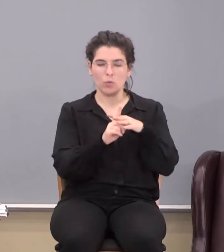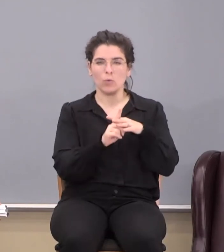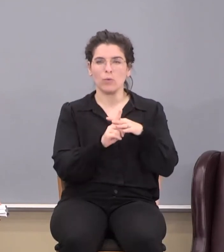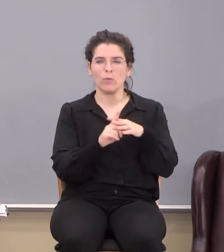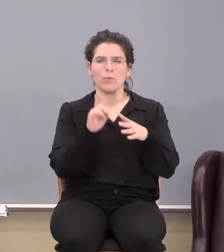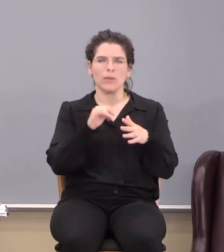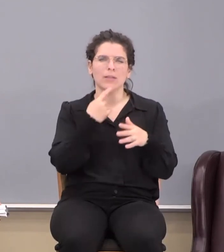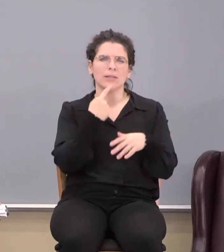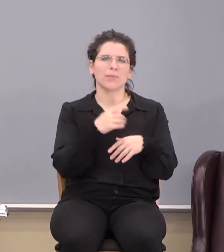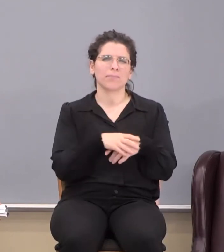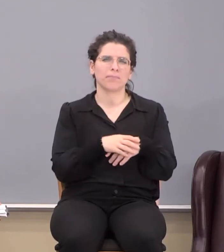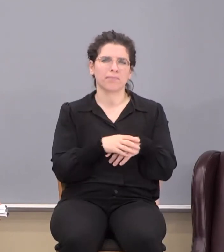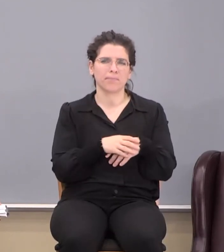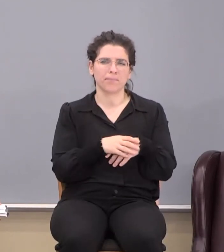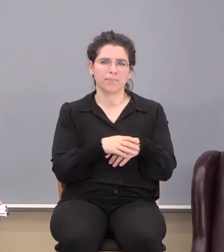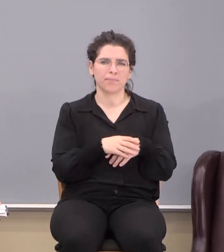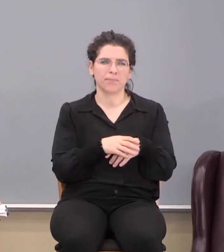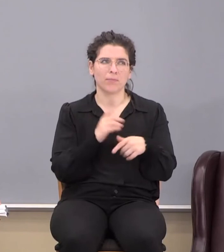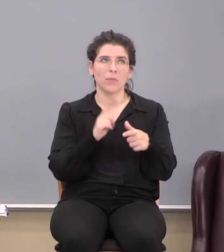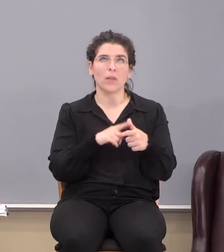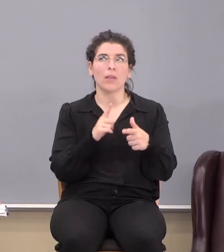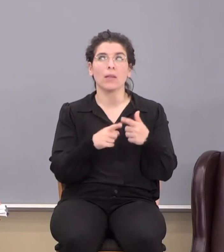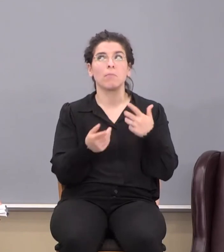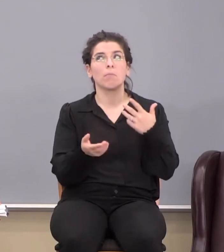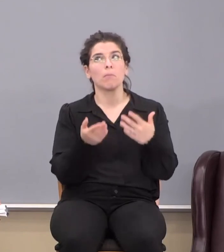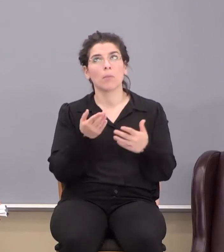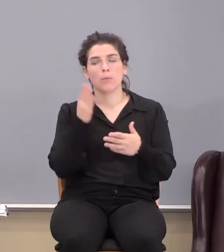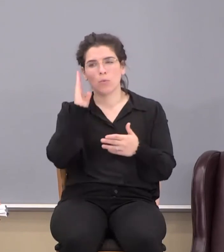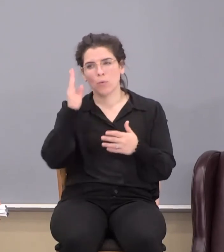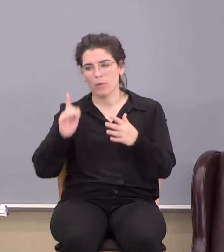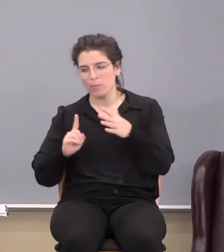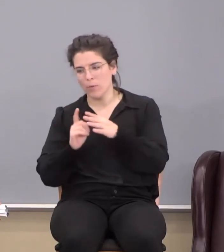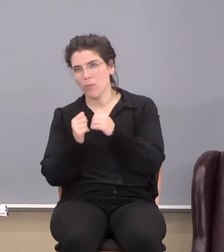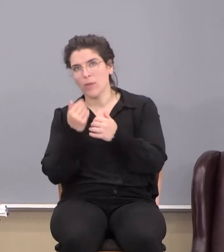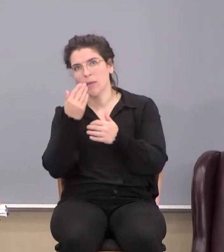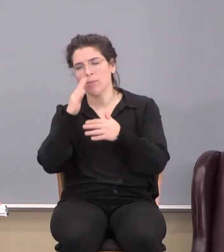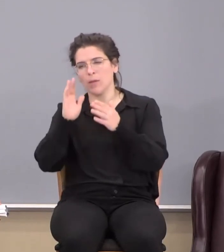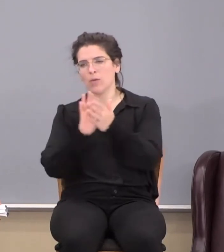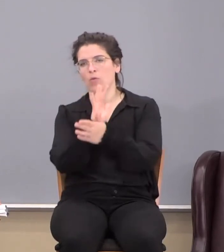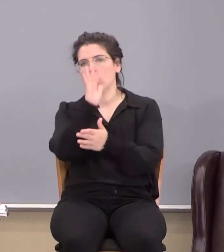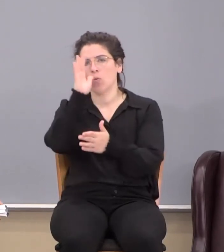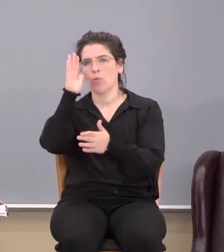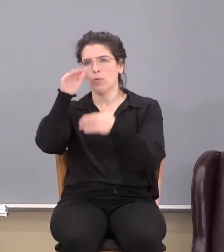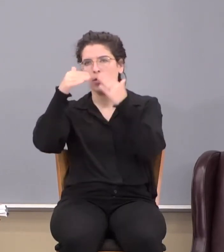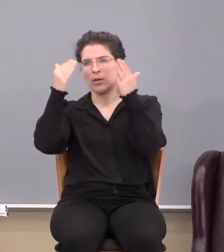What's that say? Then maybe you'll appear with him in glory if you're good enough.